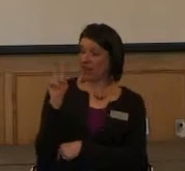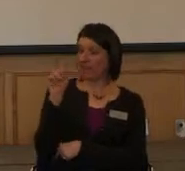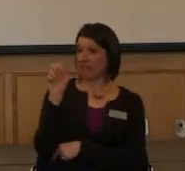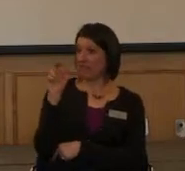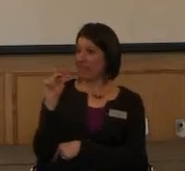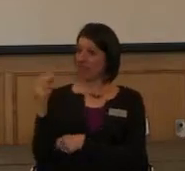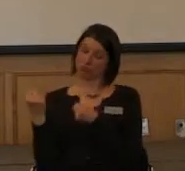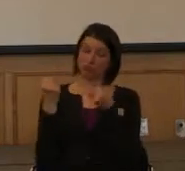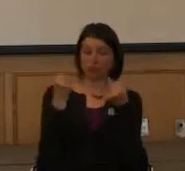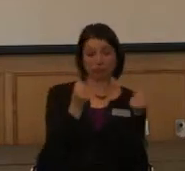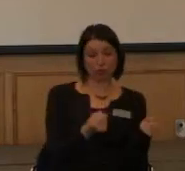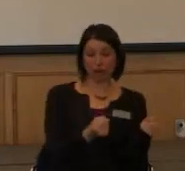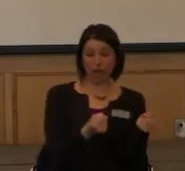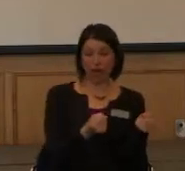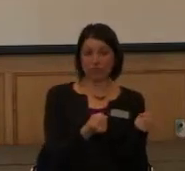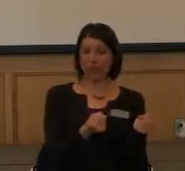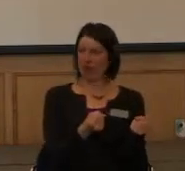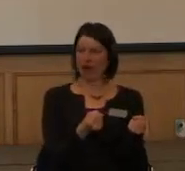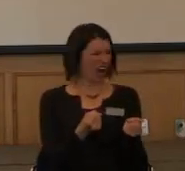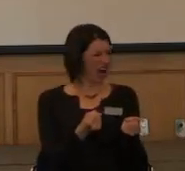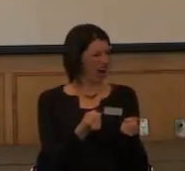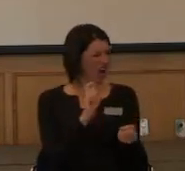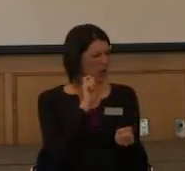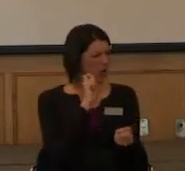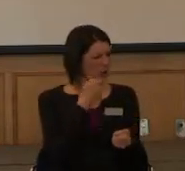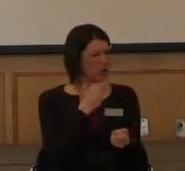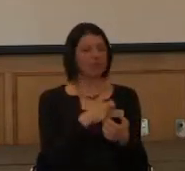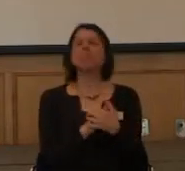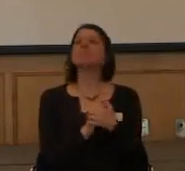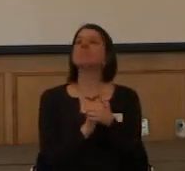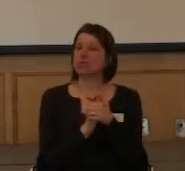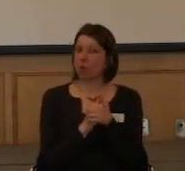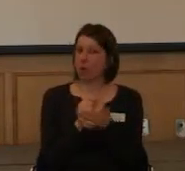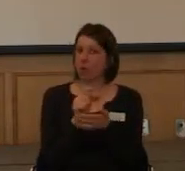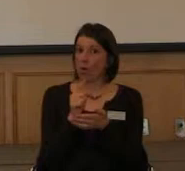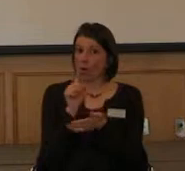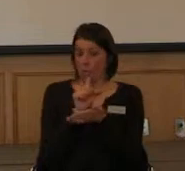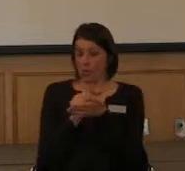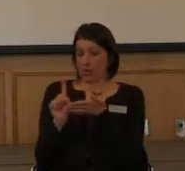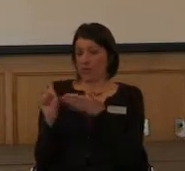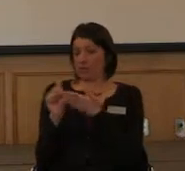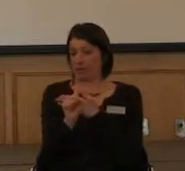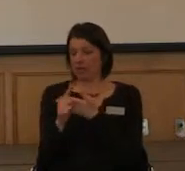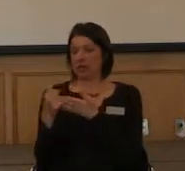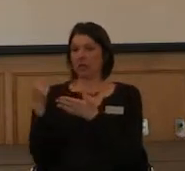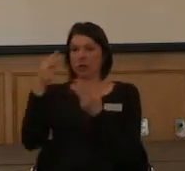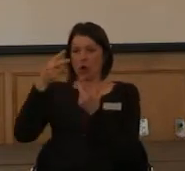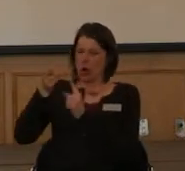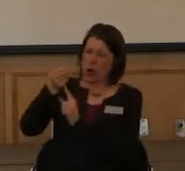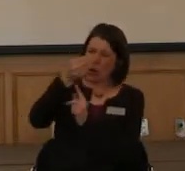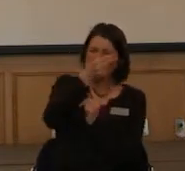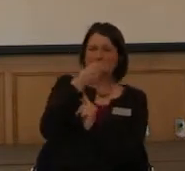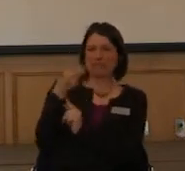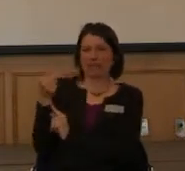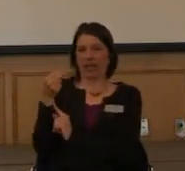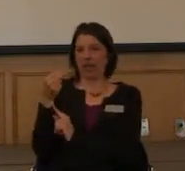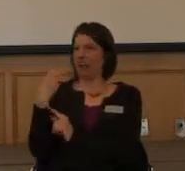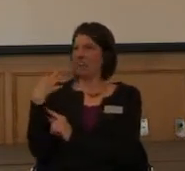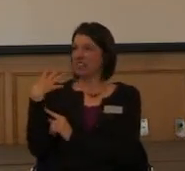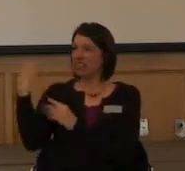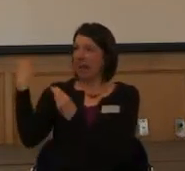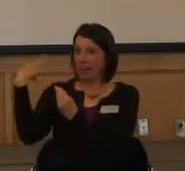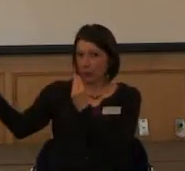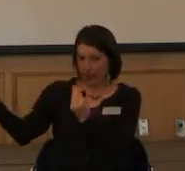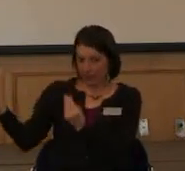to Biloxi. Sweet. Well, then a week later, Hurricane Ivan comes along. We had to evacuate. So